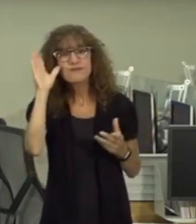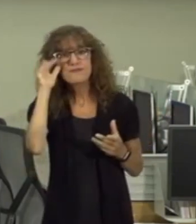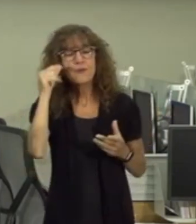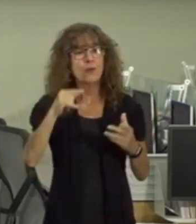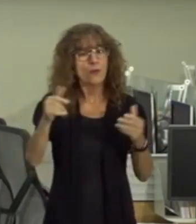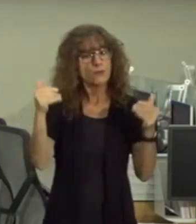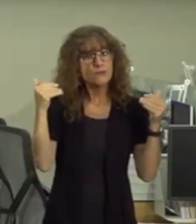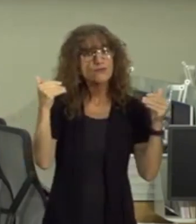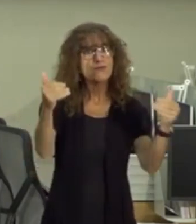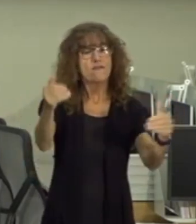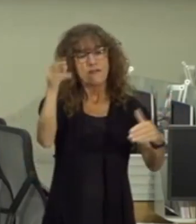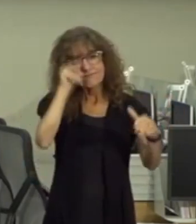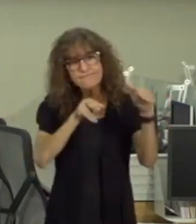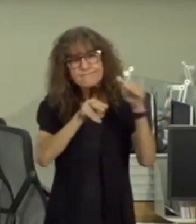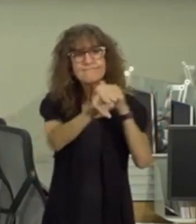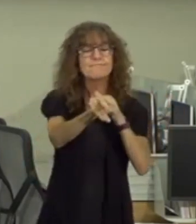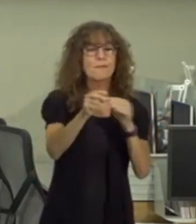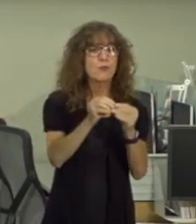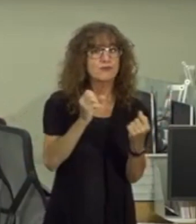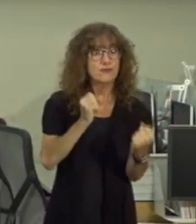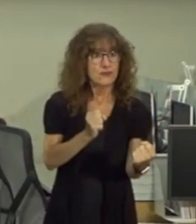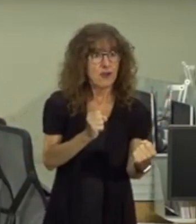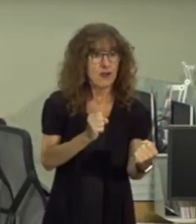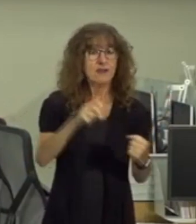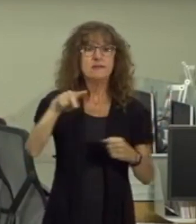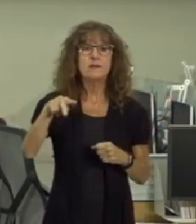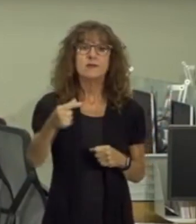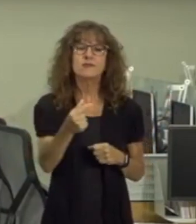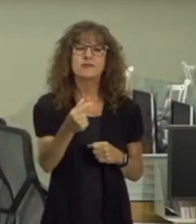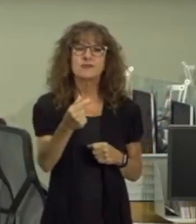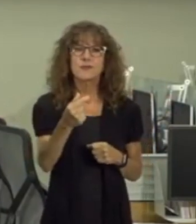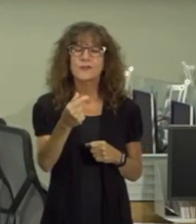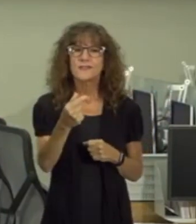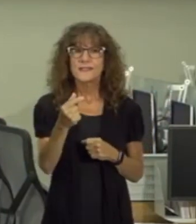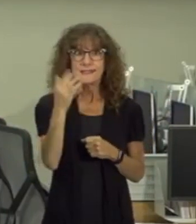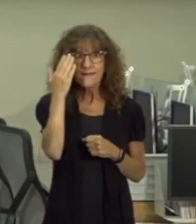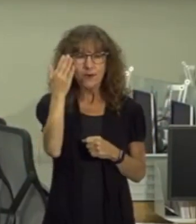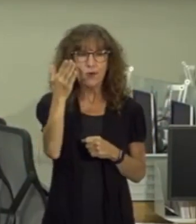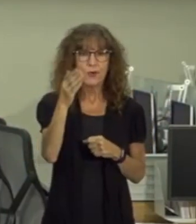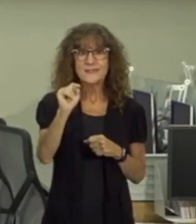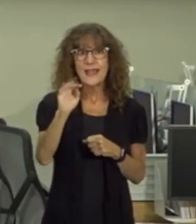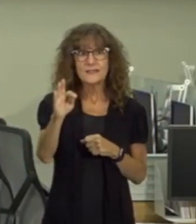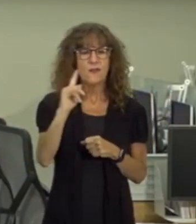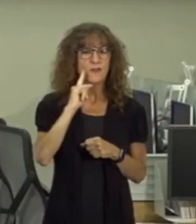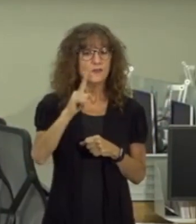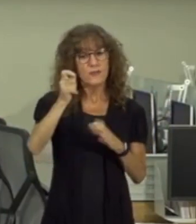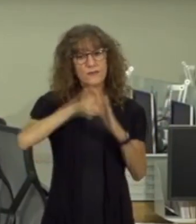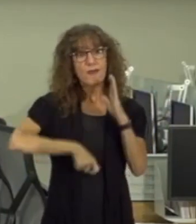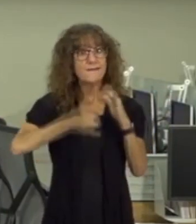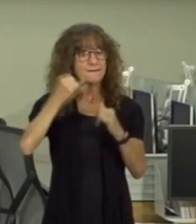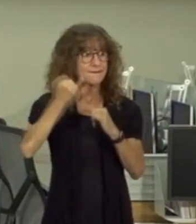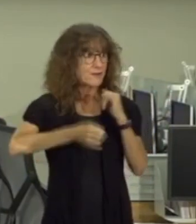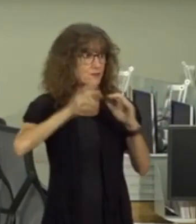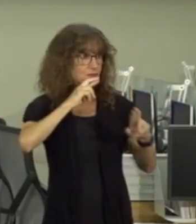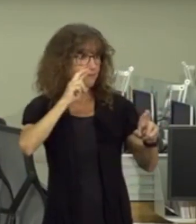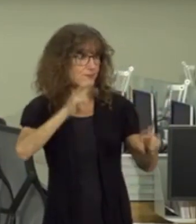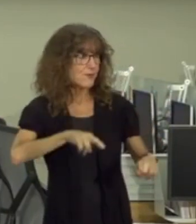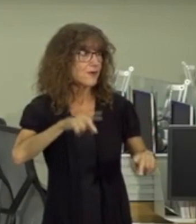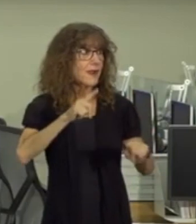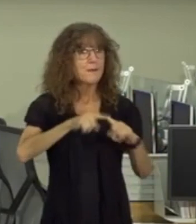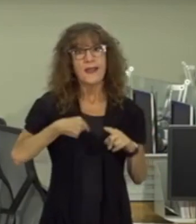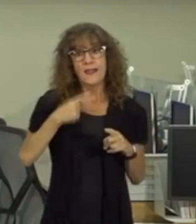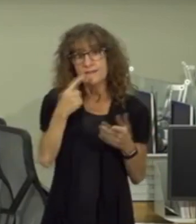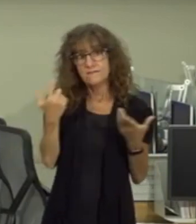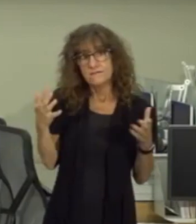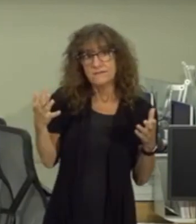we will move forward in an even stronger way so the prince georgia's forward task force will generate a final report however as i have